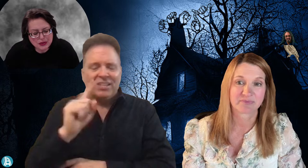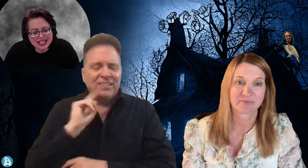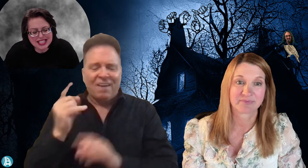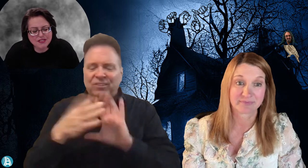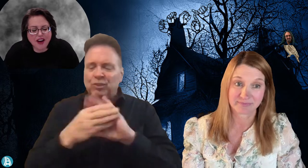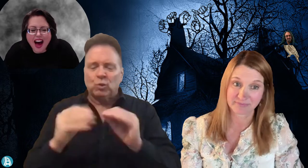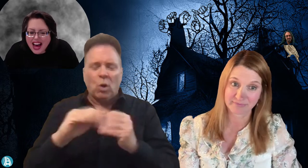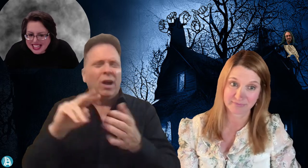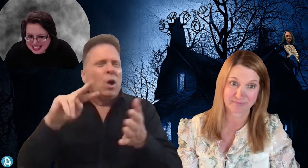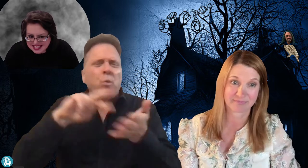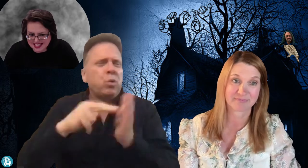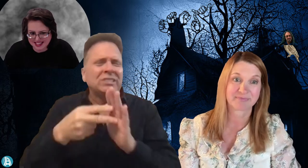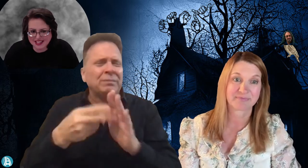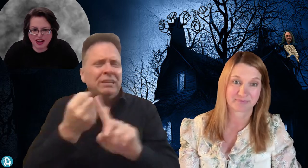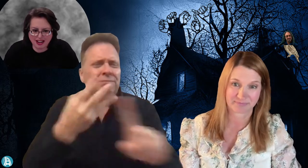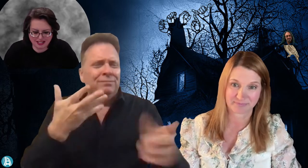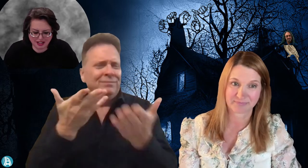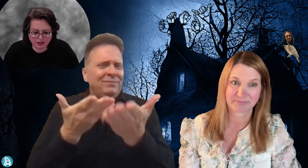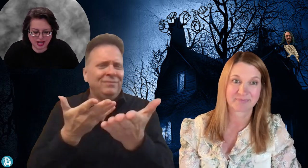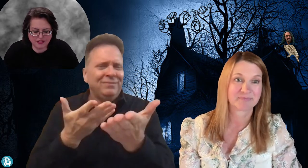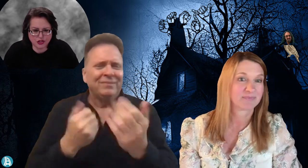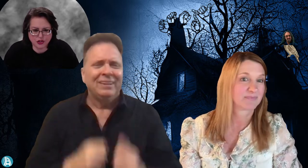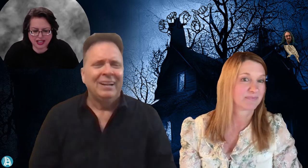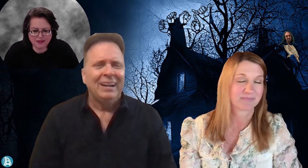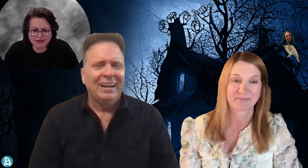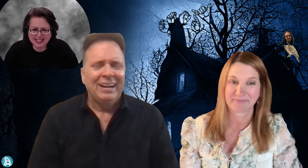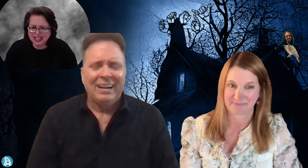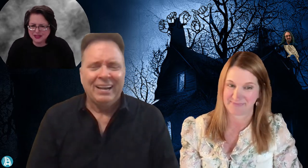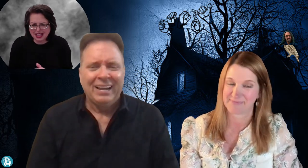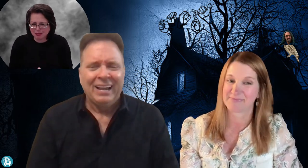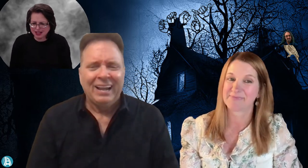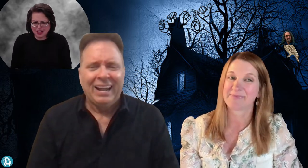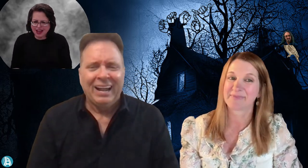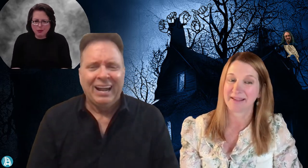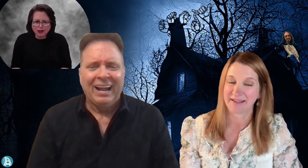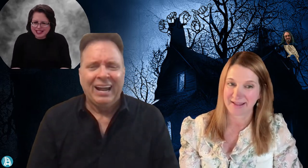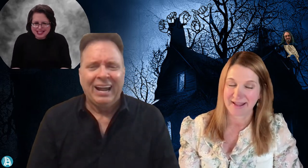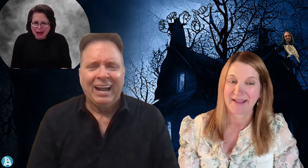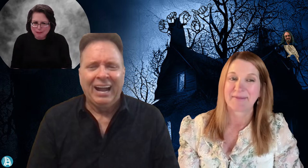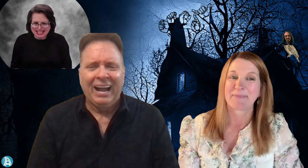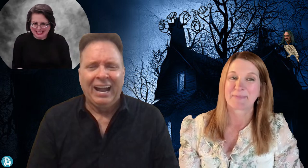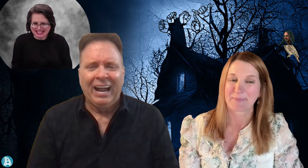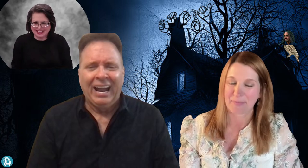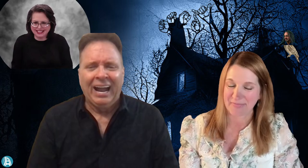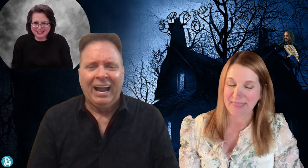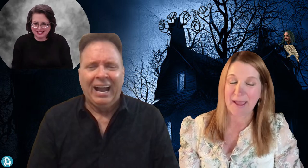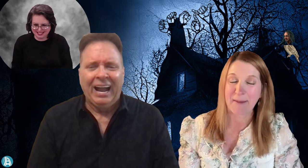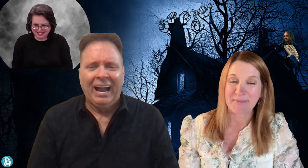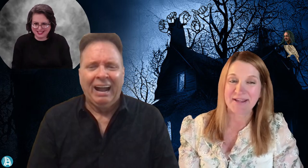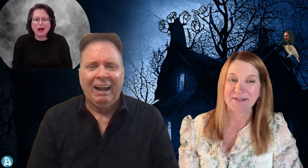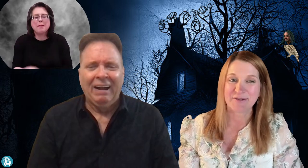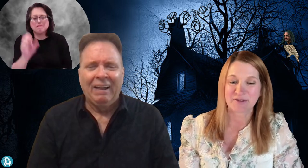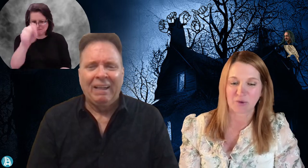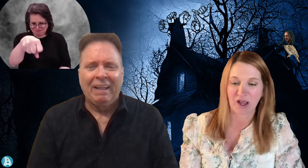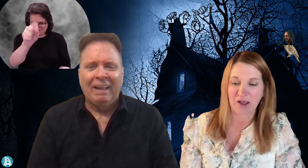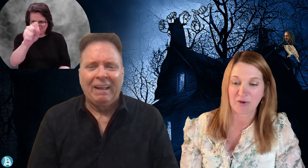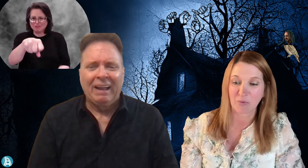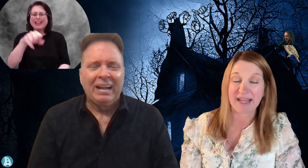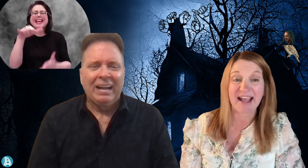devised Not Another Death Story. Can you elaborate on that? What does that mean? That means, uh, we